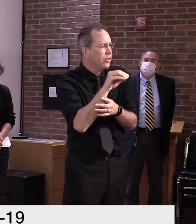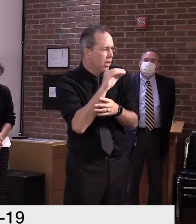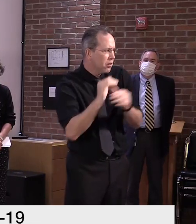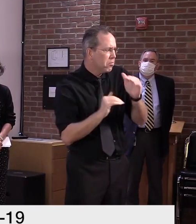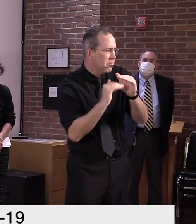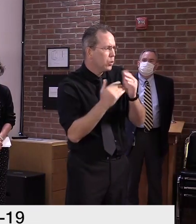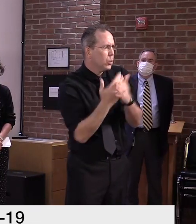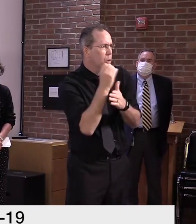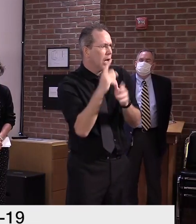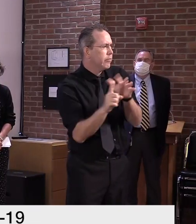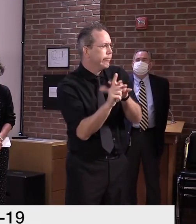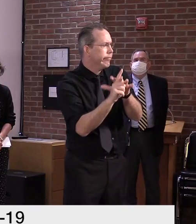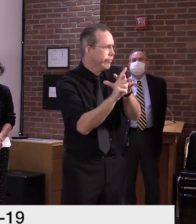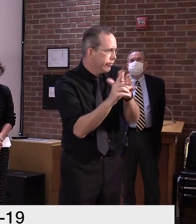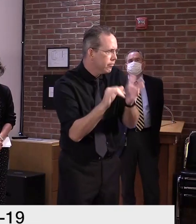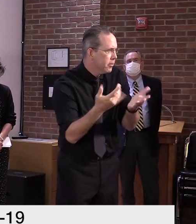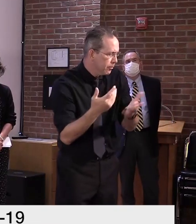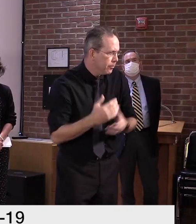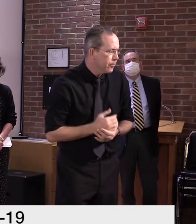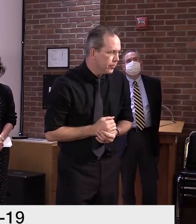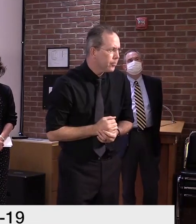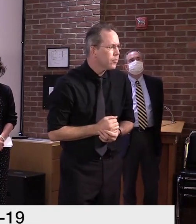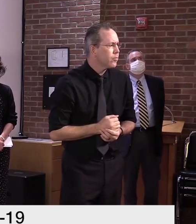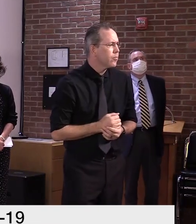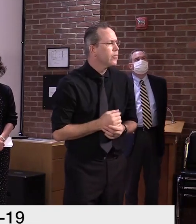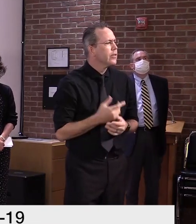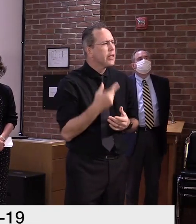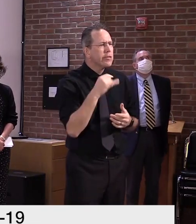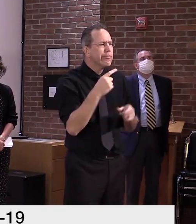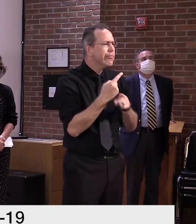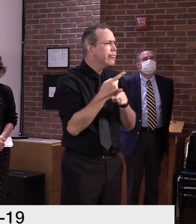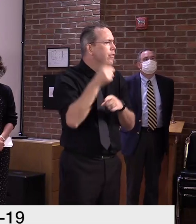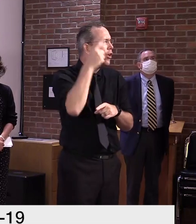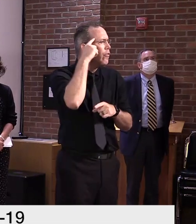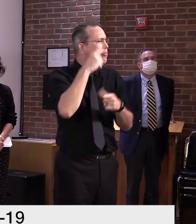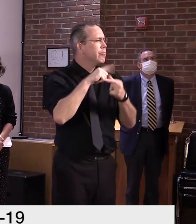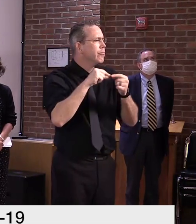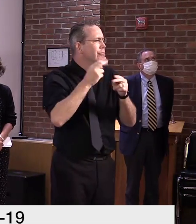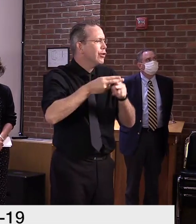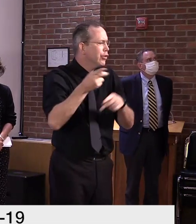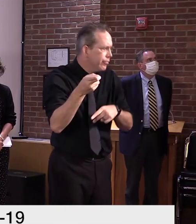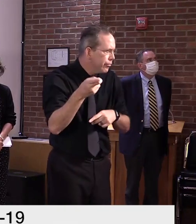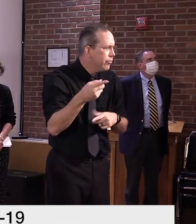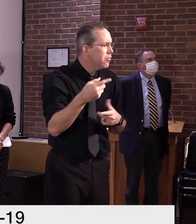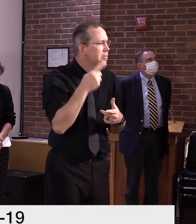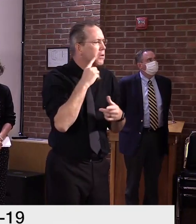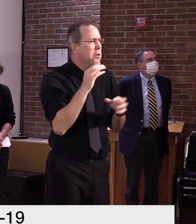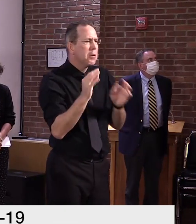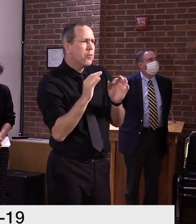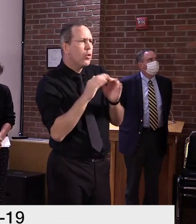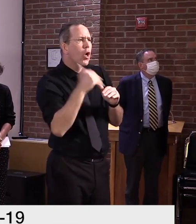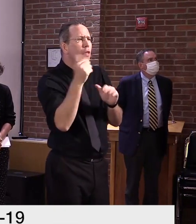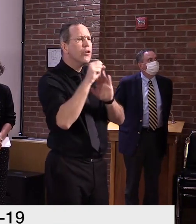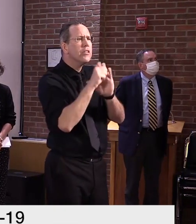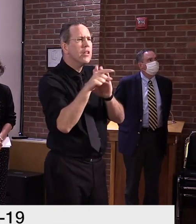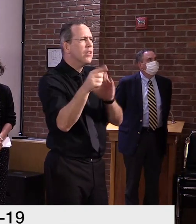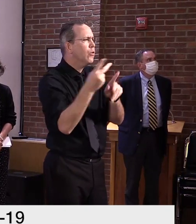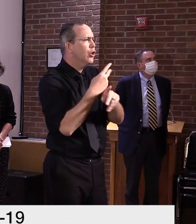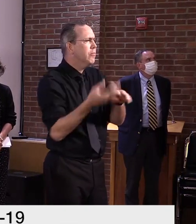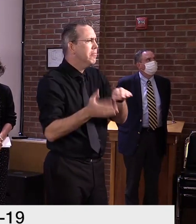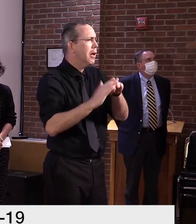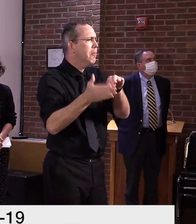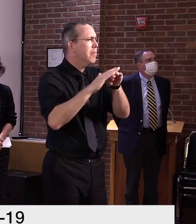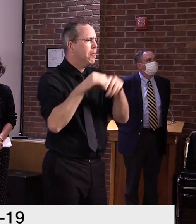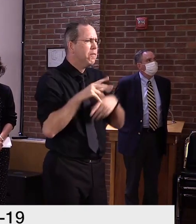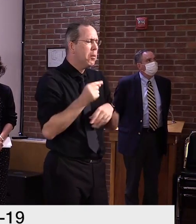Governor and Dr. Kelso pointed out, this is simply a backdrop to what others are experiencing. And here in Vermont, our trends